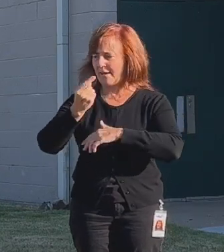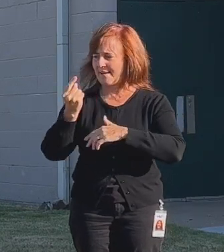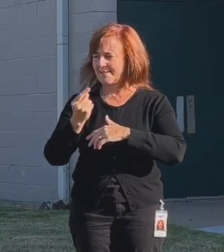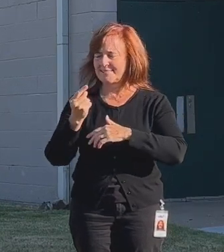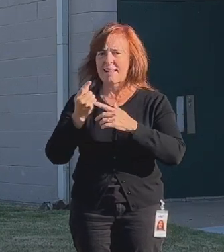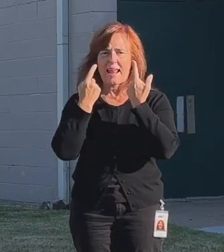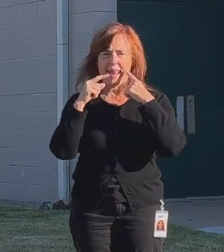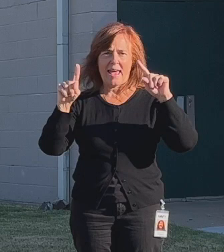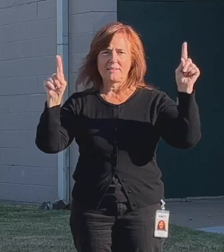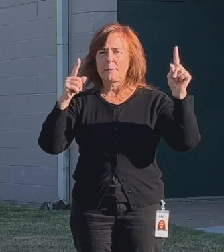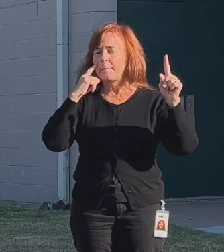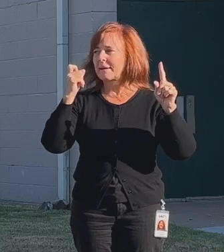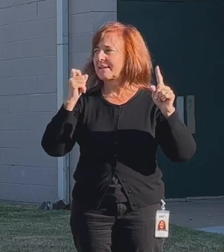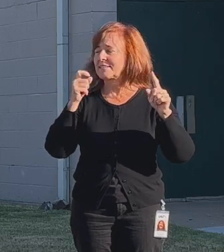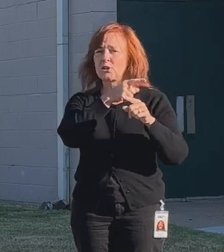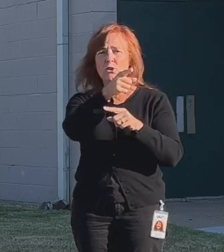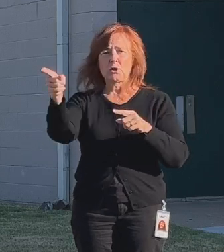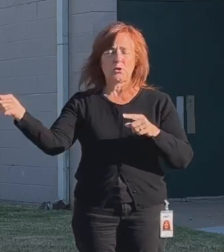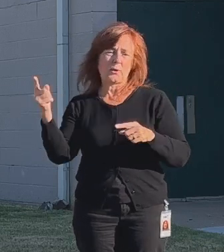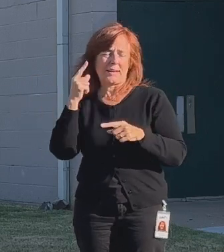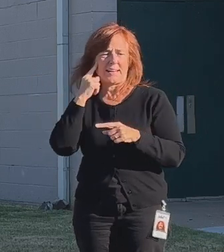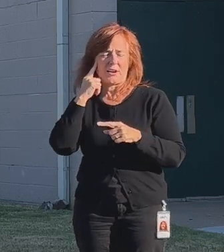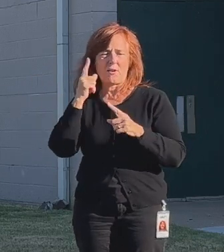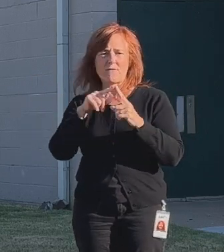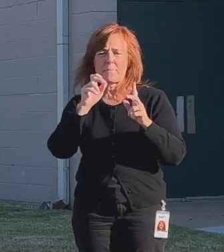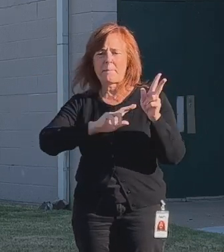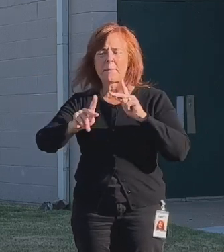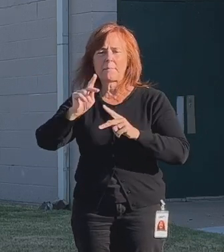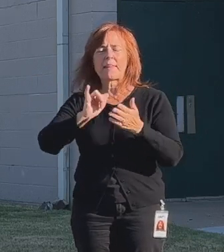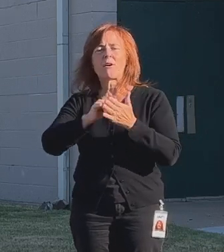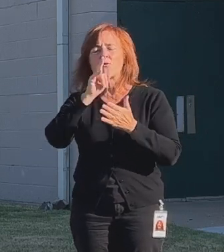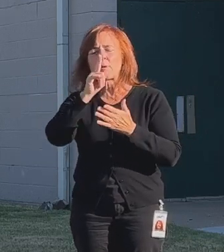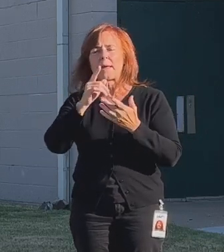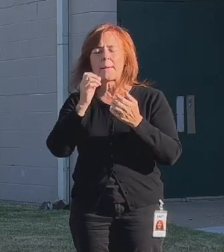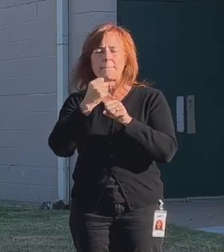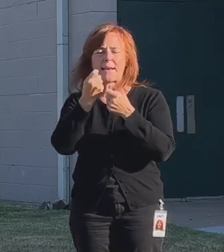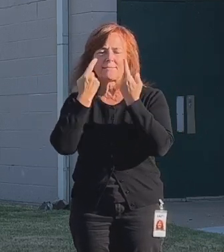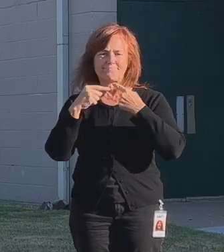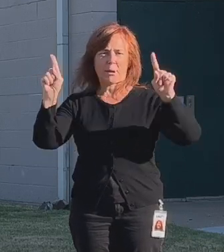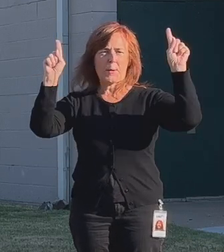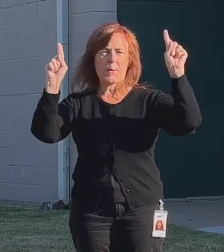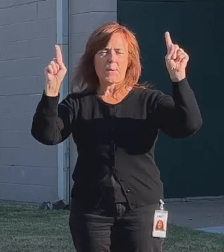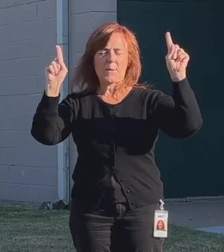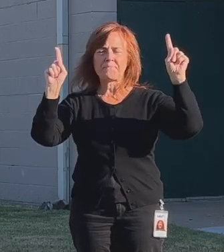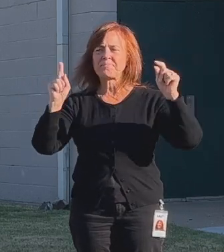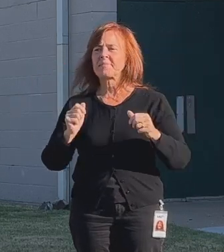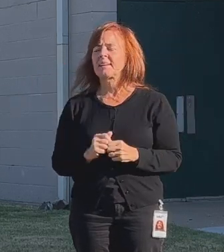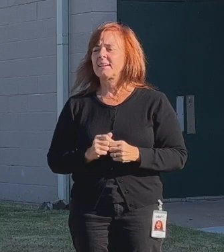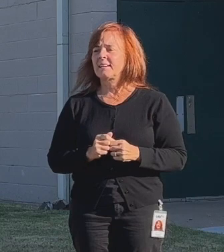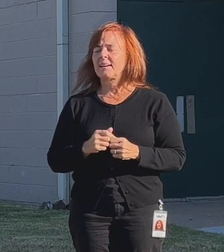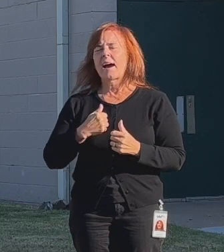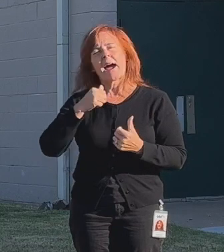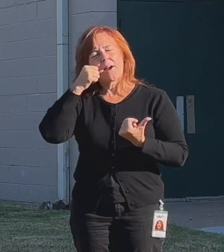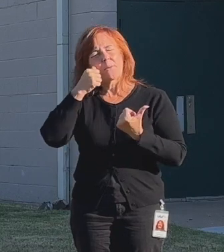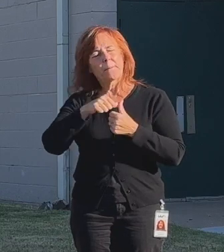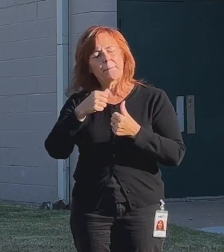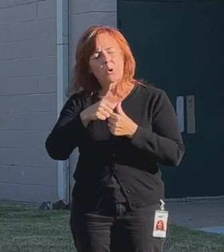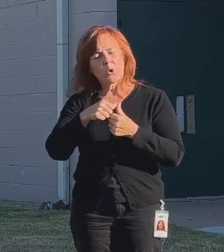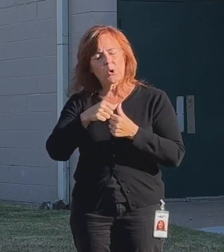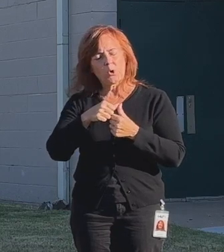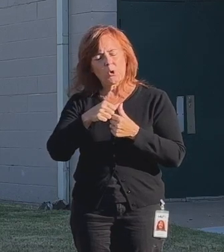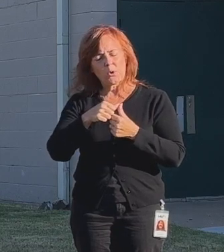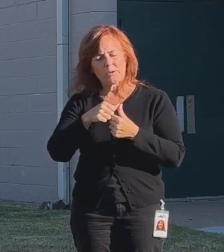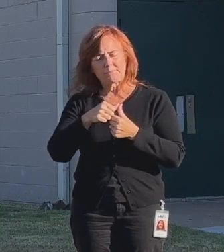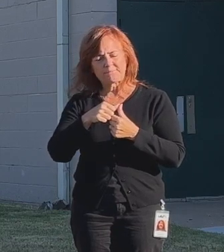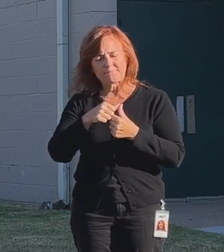announcement, because you're going to get to hear from the people who really made this happen. I recall having